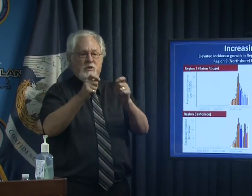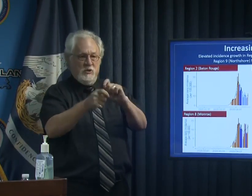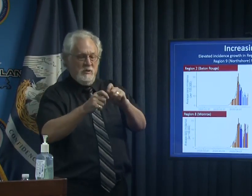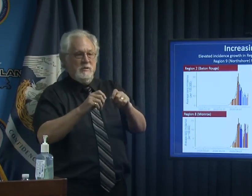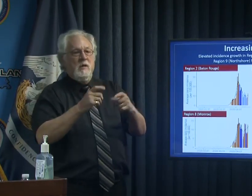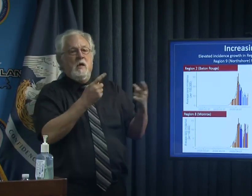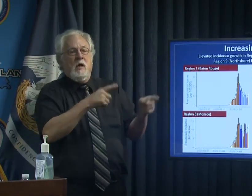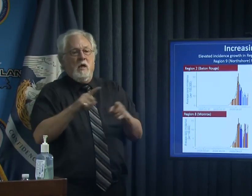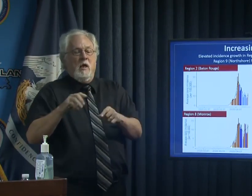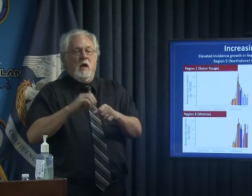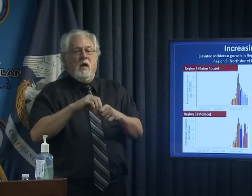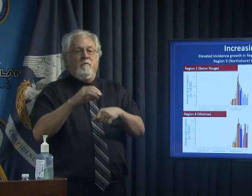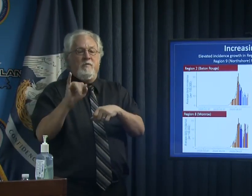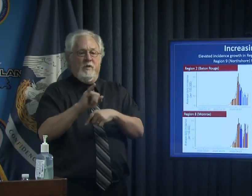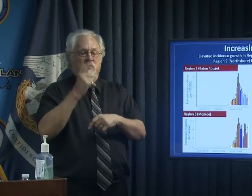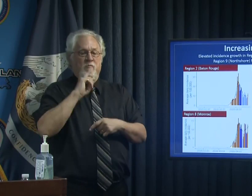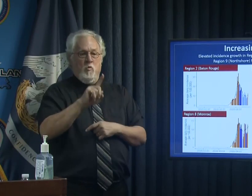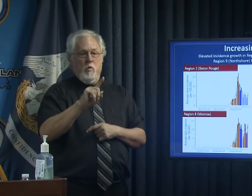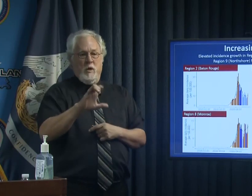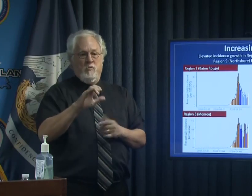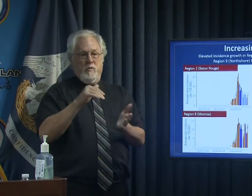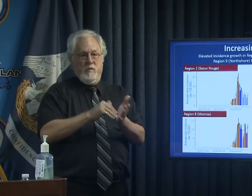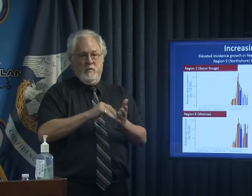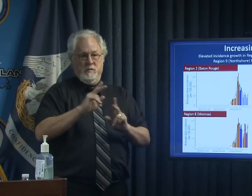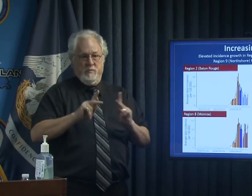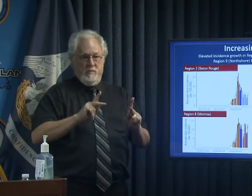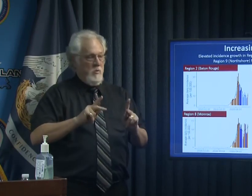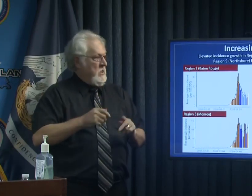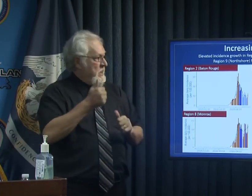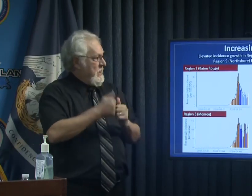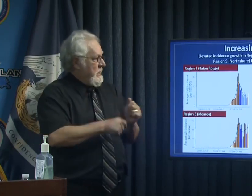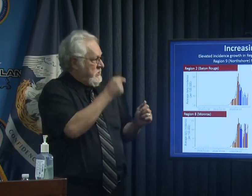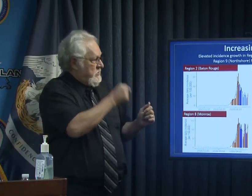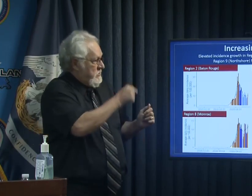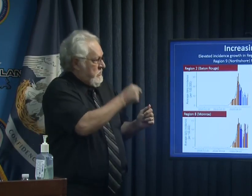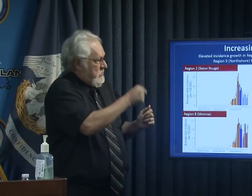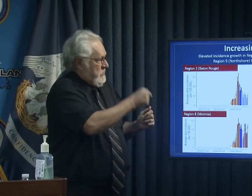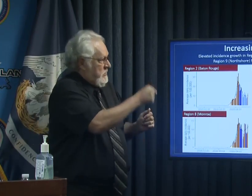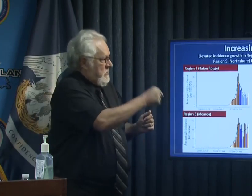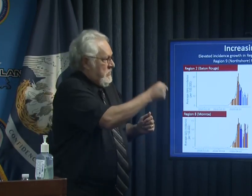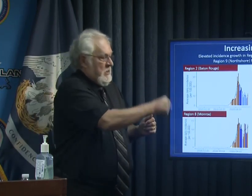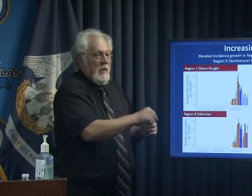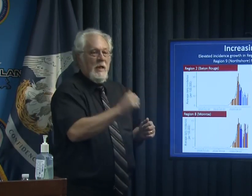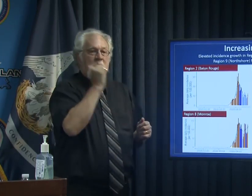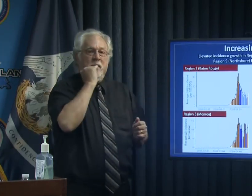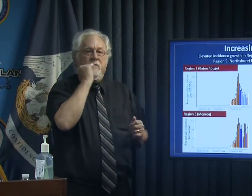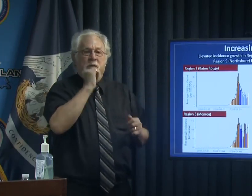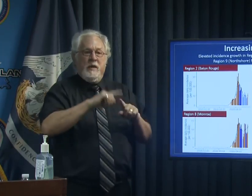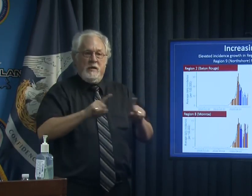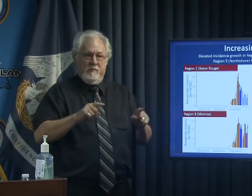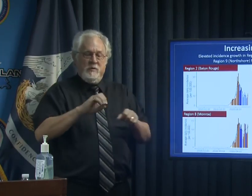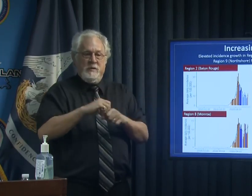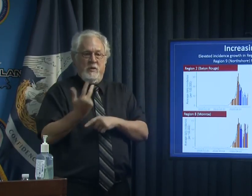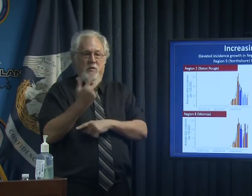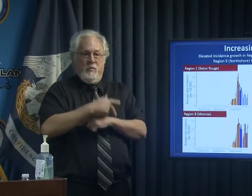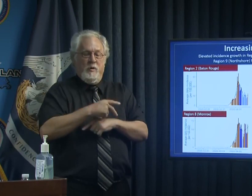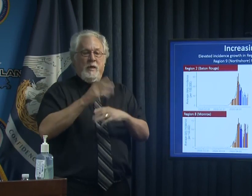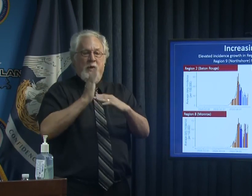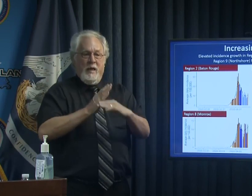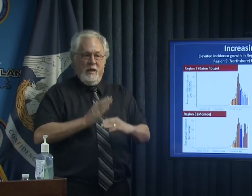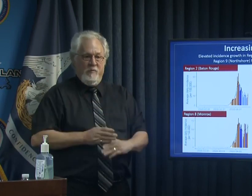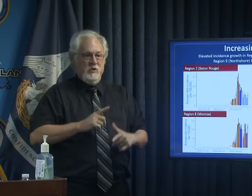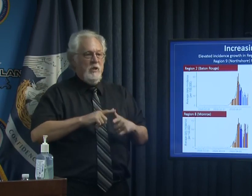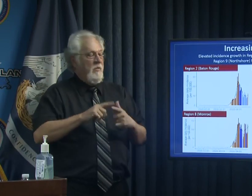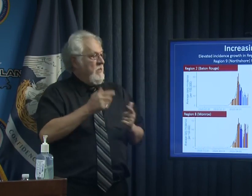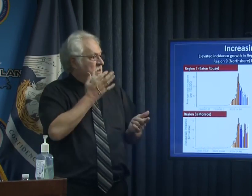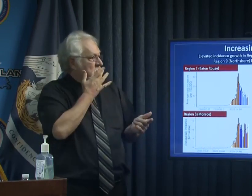incidence of infection for 100,000 people each column represents the day-to-day difference in the three-day average and is then color-coded based